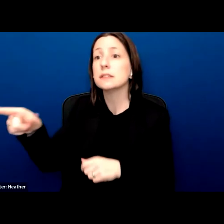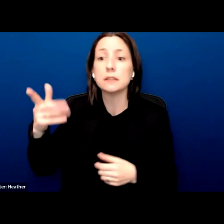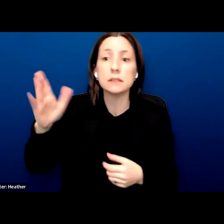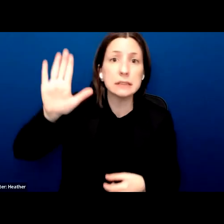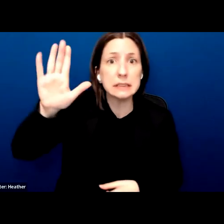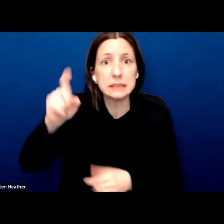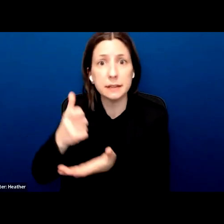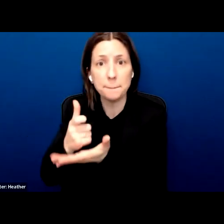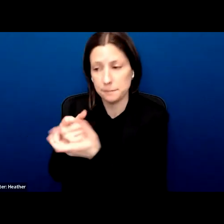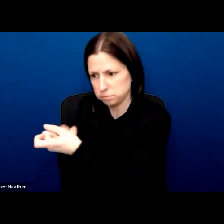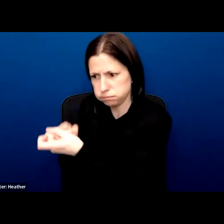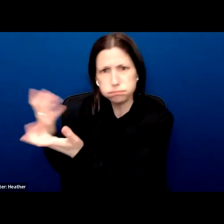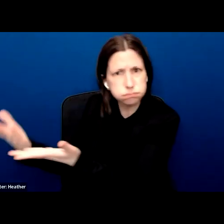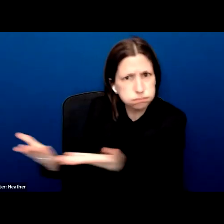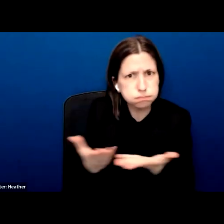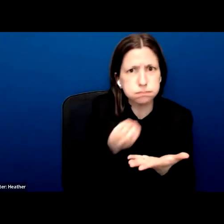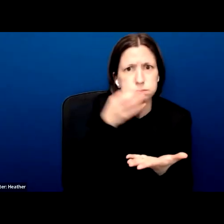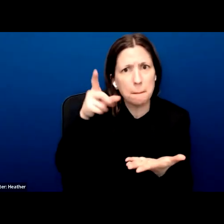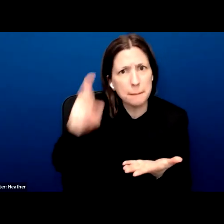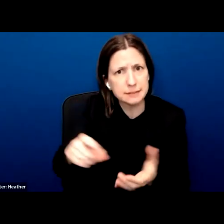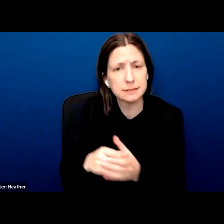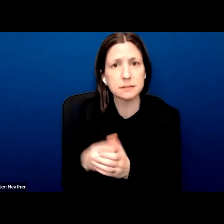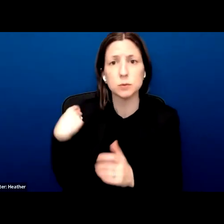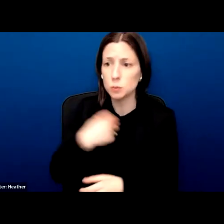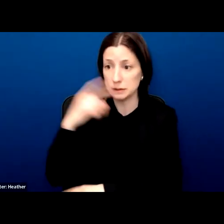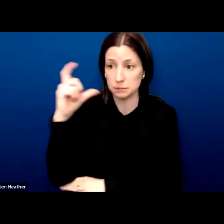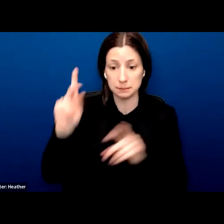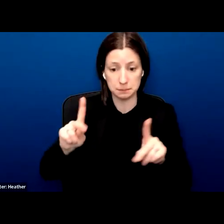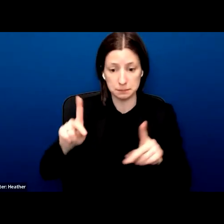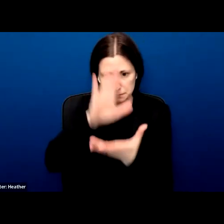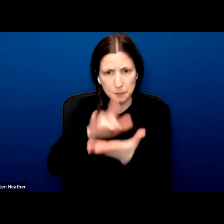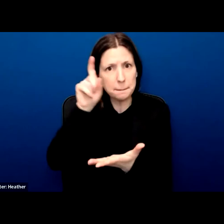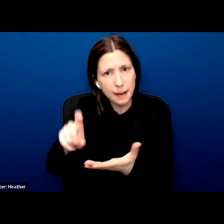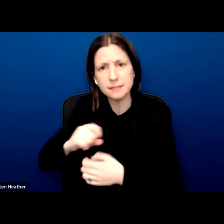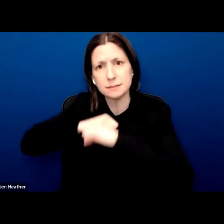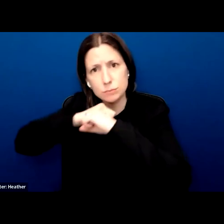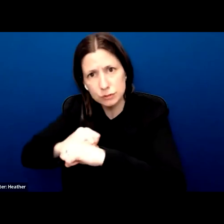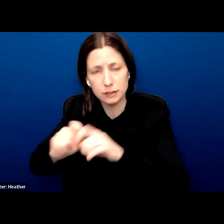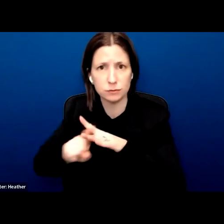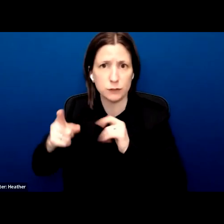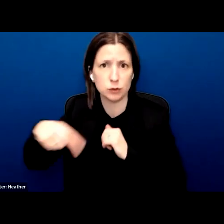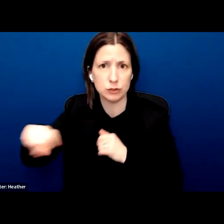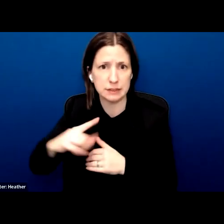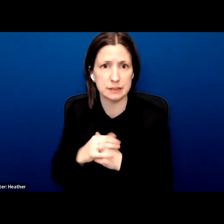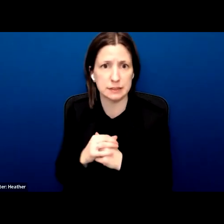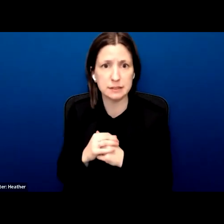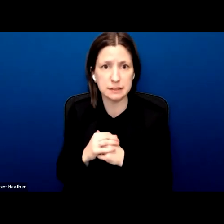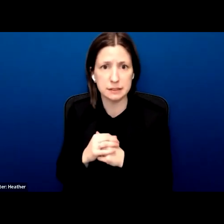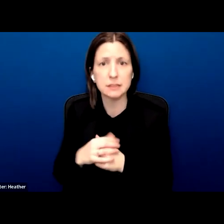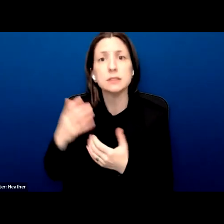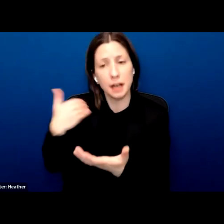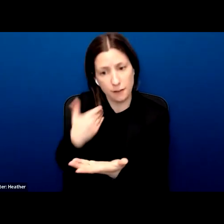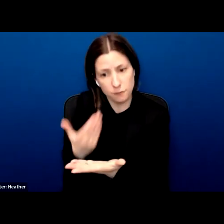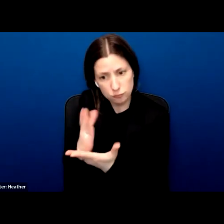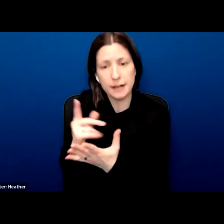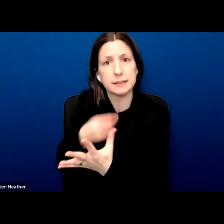Holy Quran requires Muslims to protect refugees. Islam entitles refugees and internally displaced persons to certain rights and to